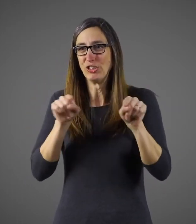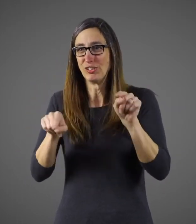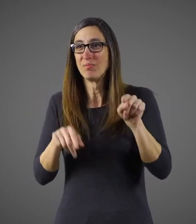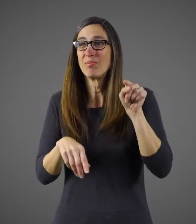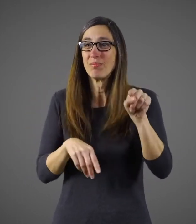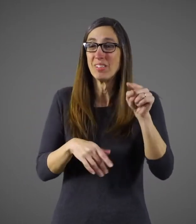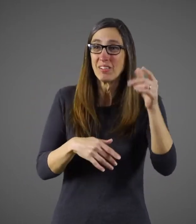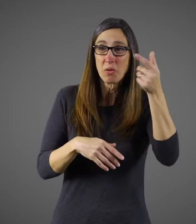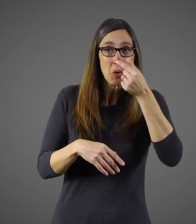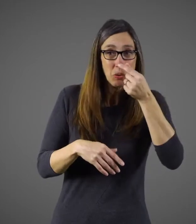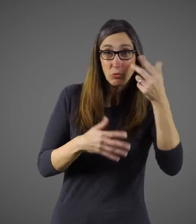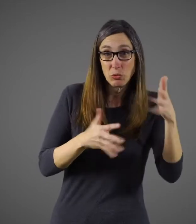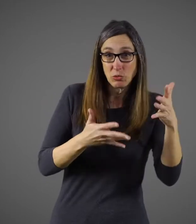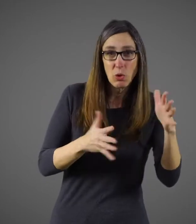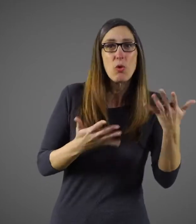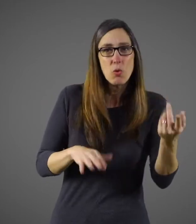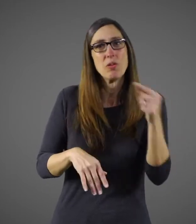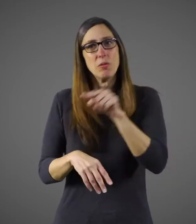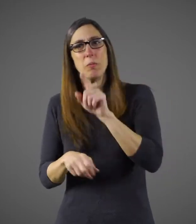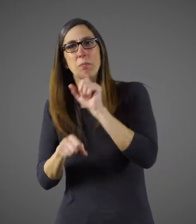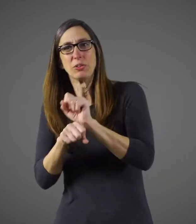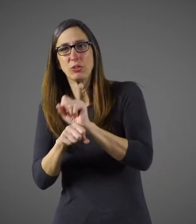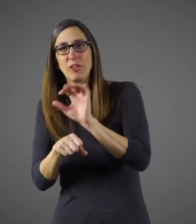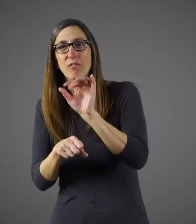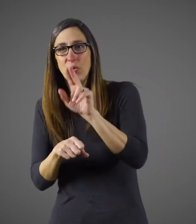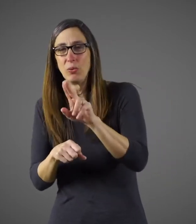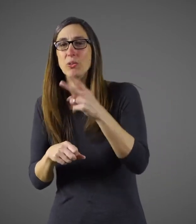different viruses, but they have symptoms in common.